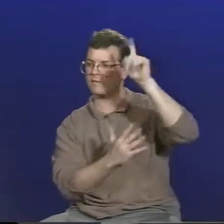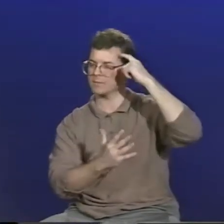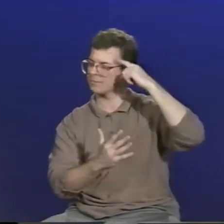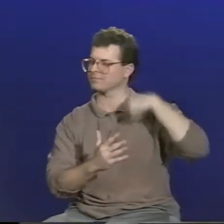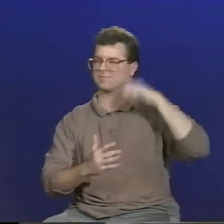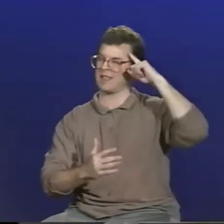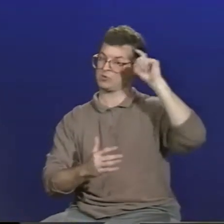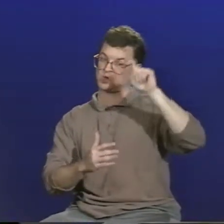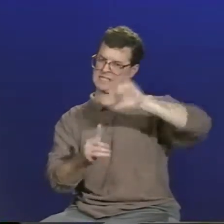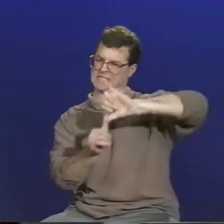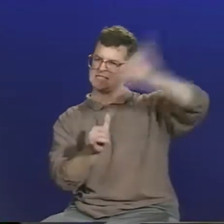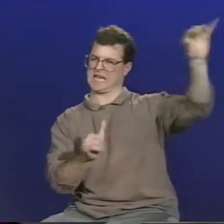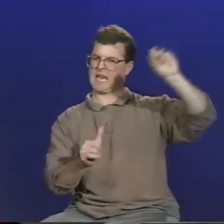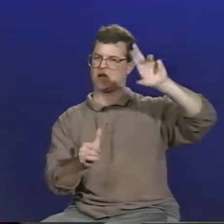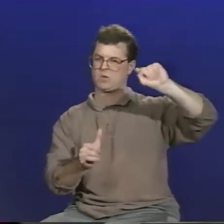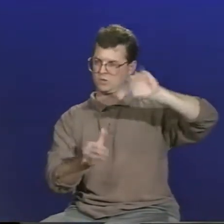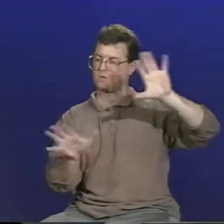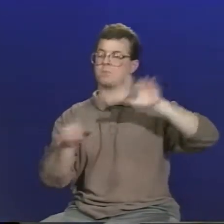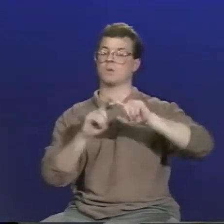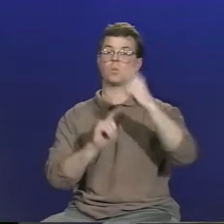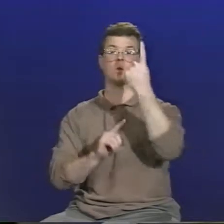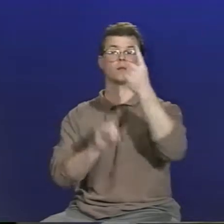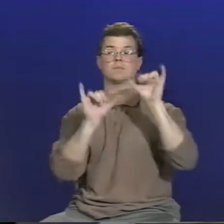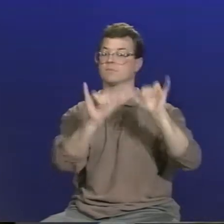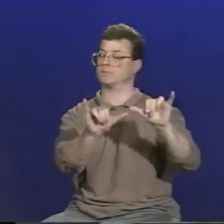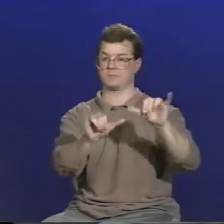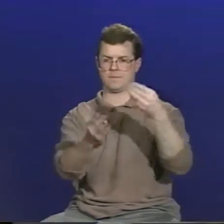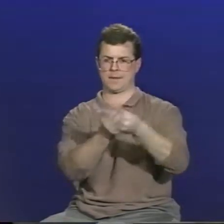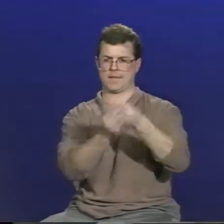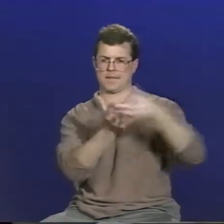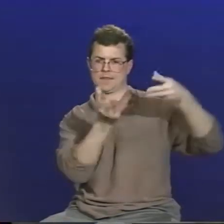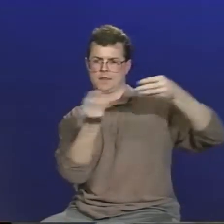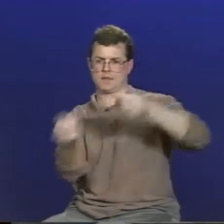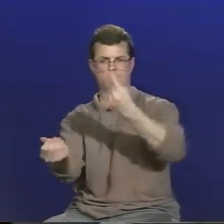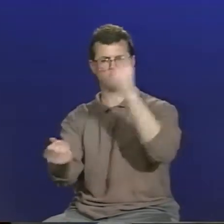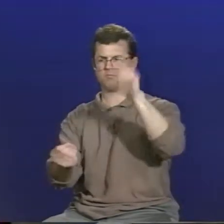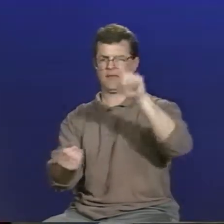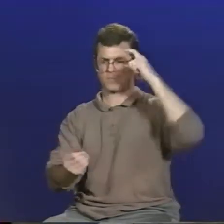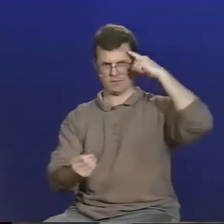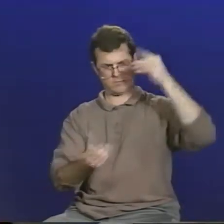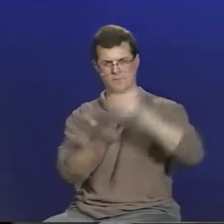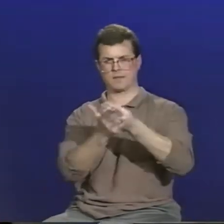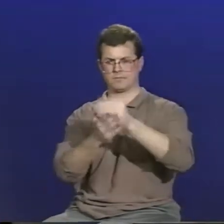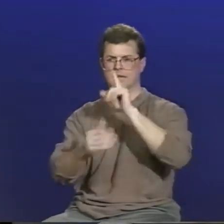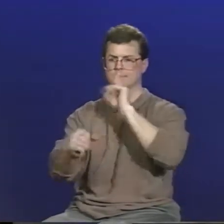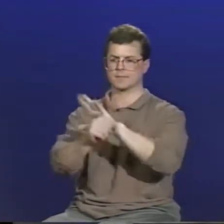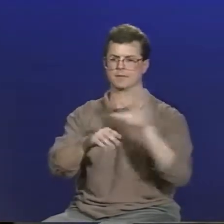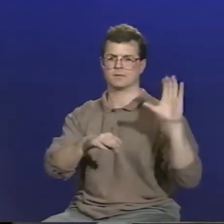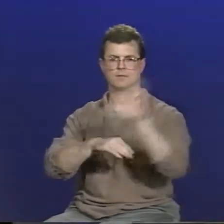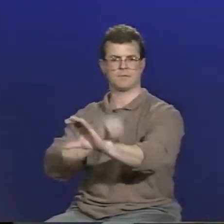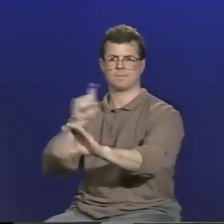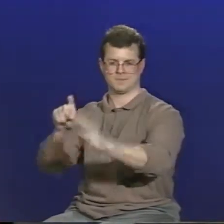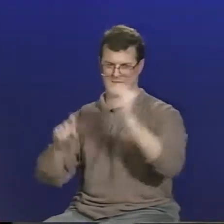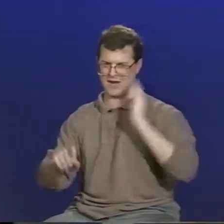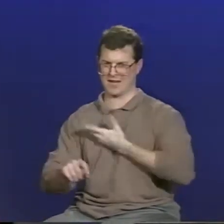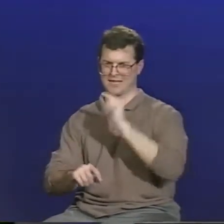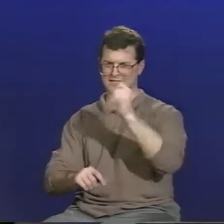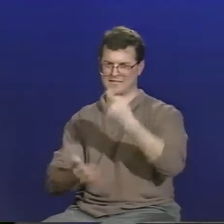to try and get anything done. So I think the government should not be involved, but yet support the efforts of the coalitions through